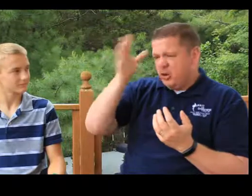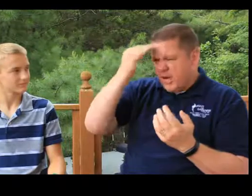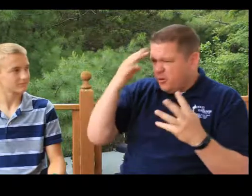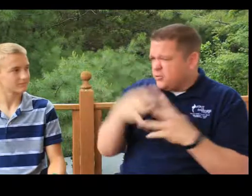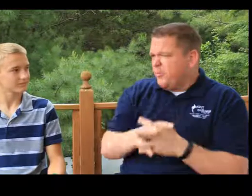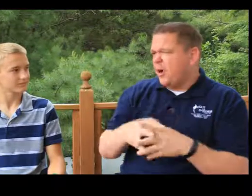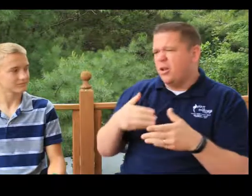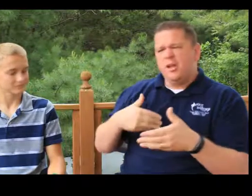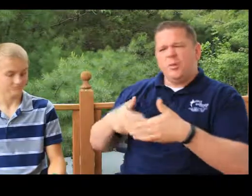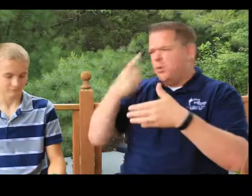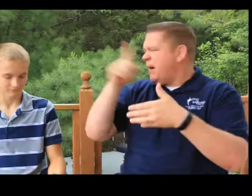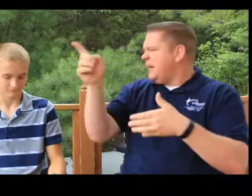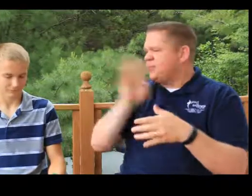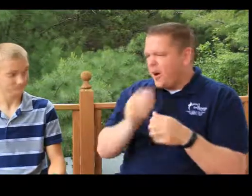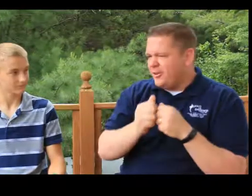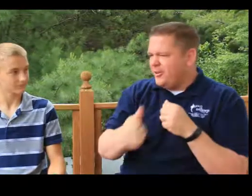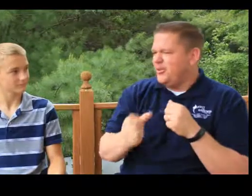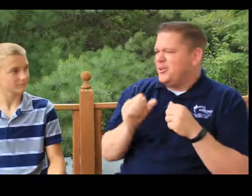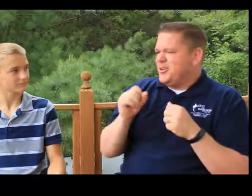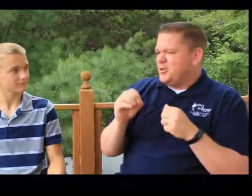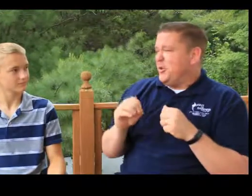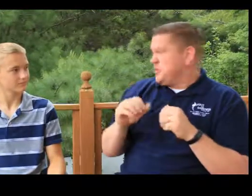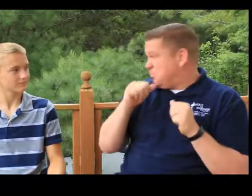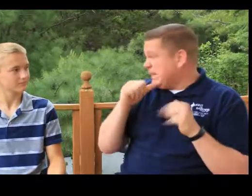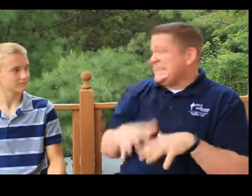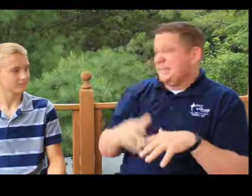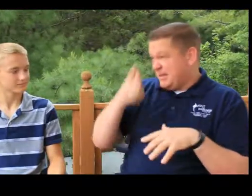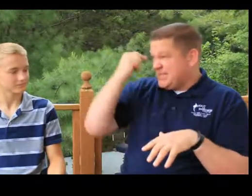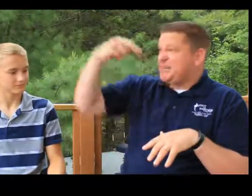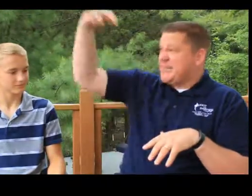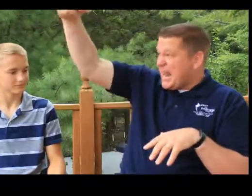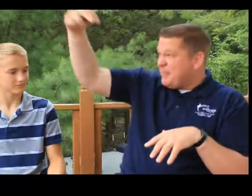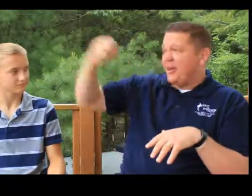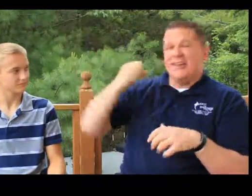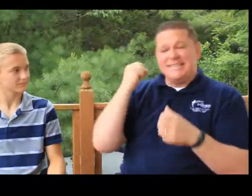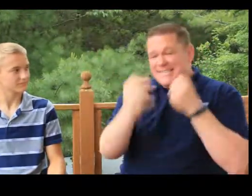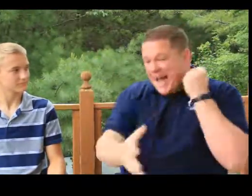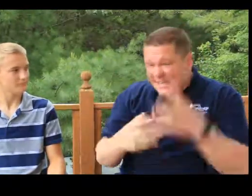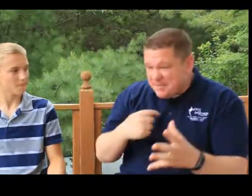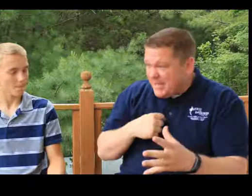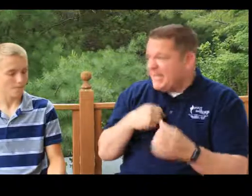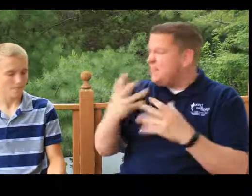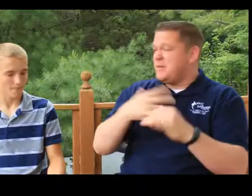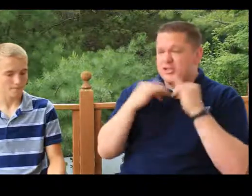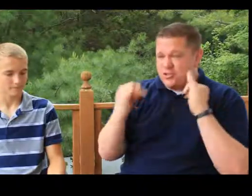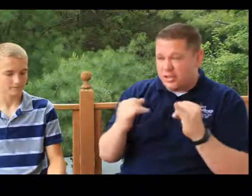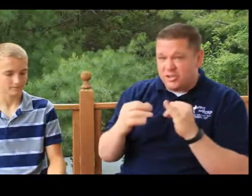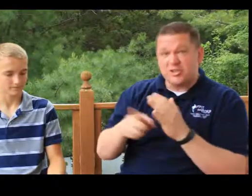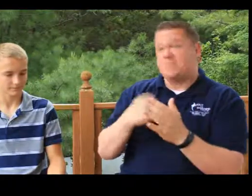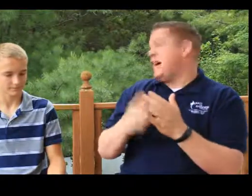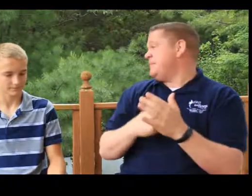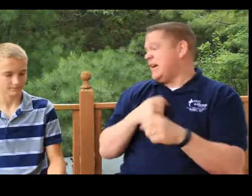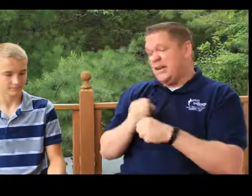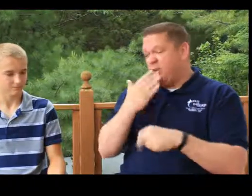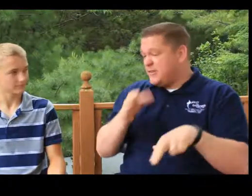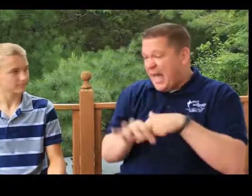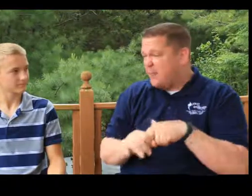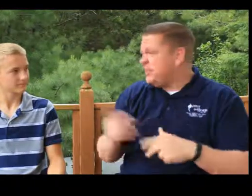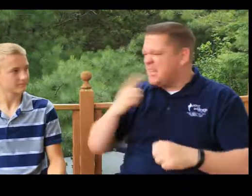your dad knows football. We don't mind him talking to you. So it was a blessing because he'd stand up there signing to me, giving me instruction. Or sometimes I'd get a good tackle. He'd say,